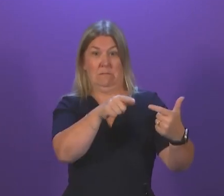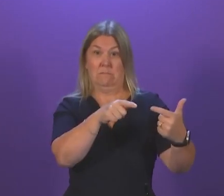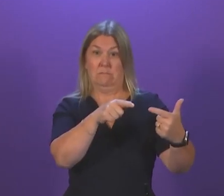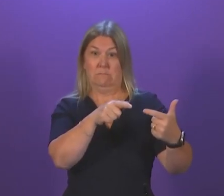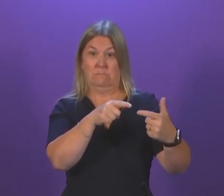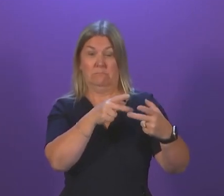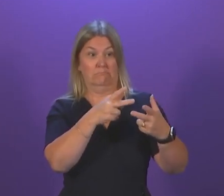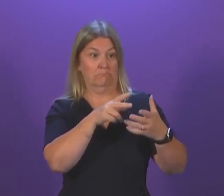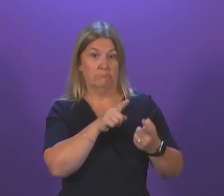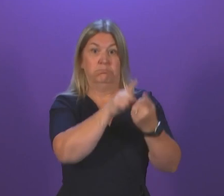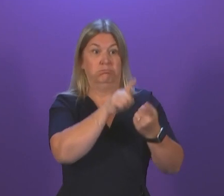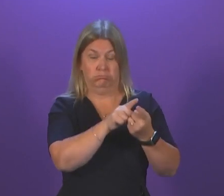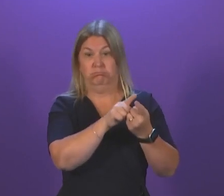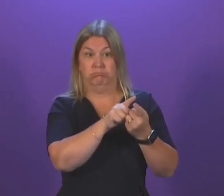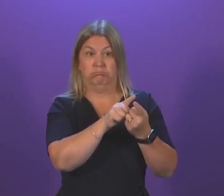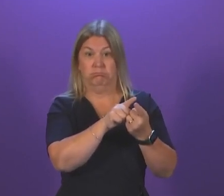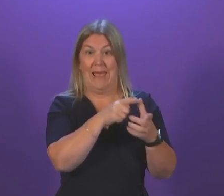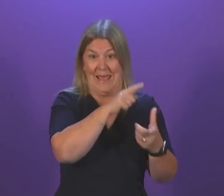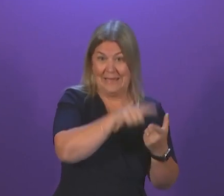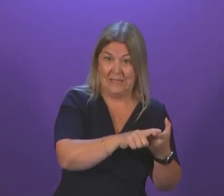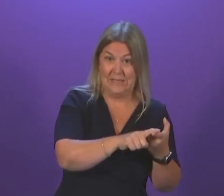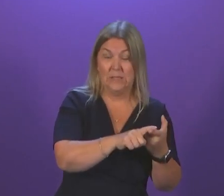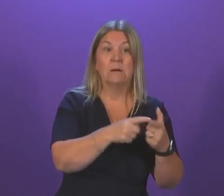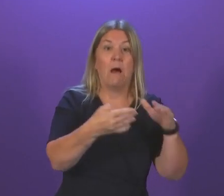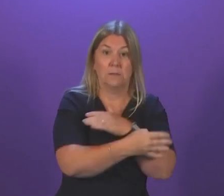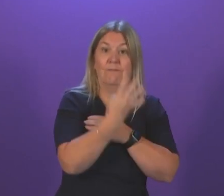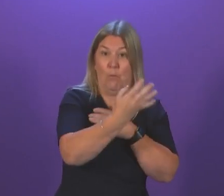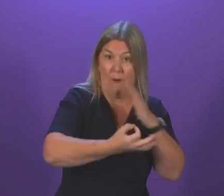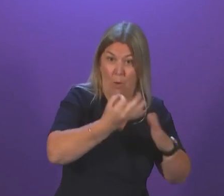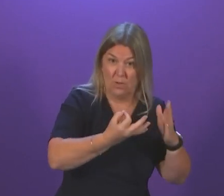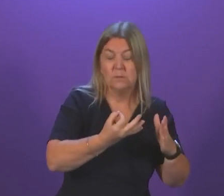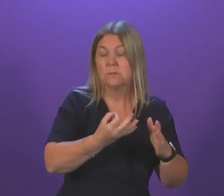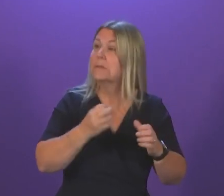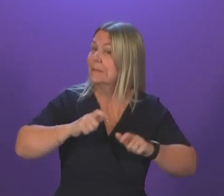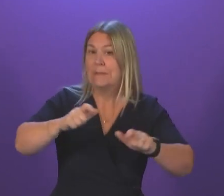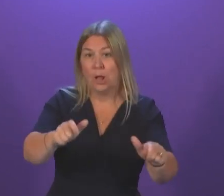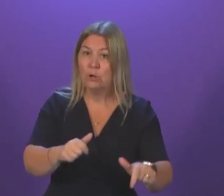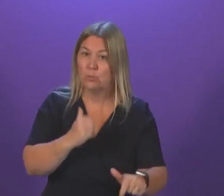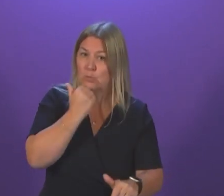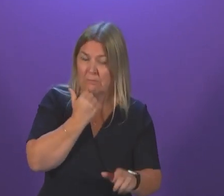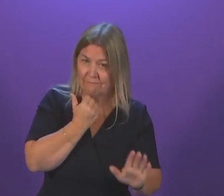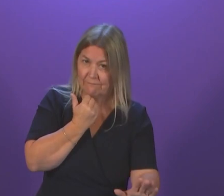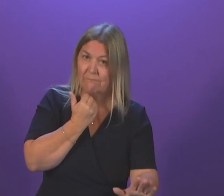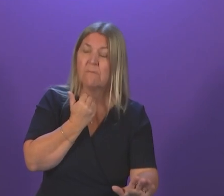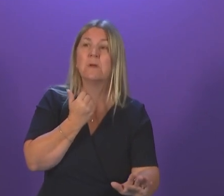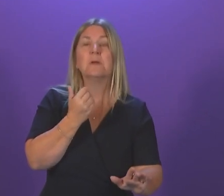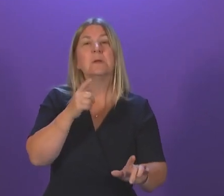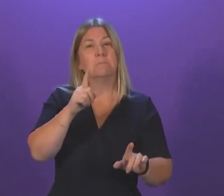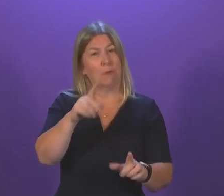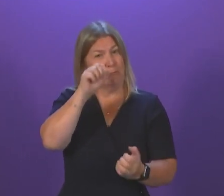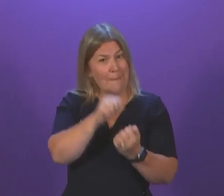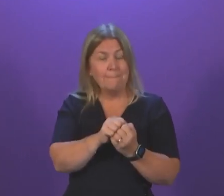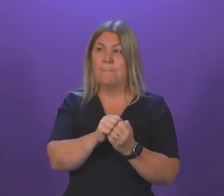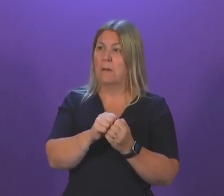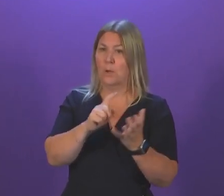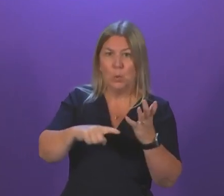A&E is not good enough. I think it is important to put that into context because health services across the UK, across Europe